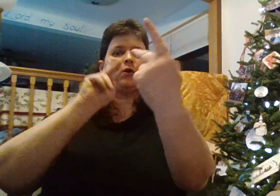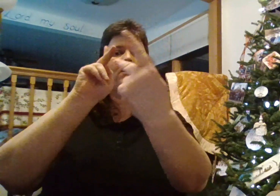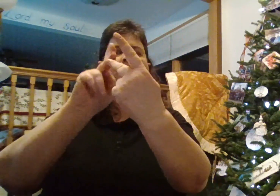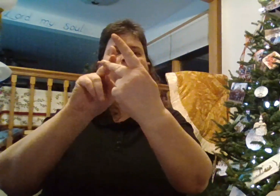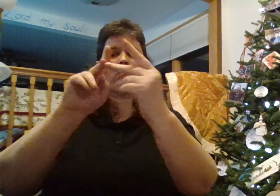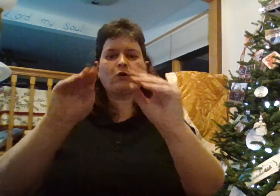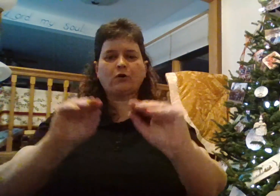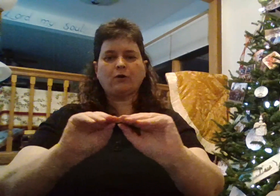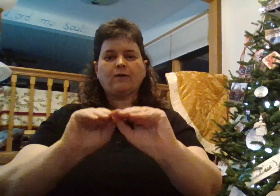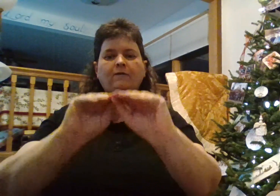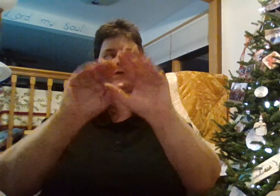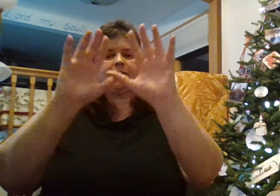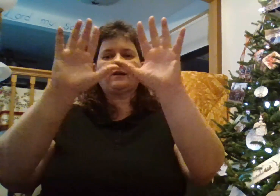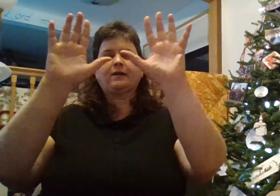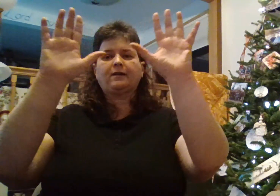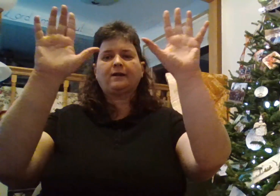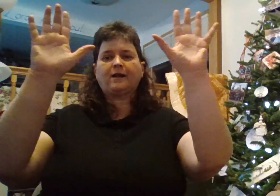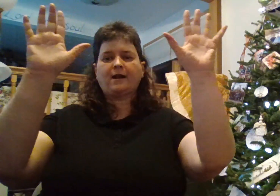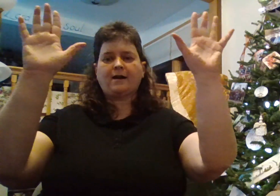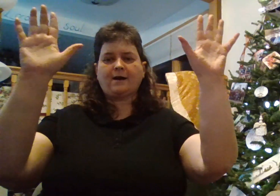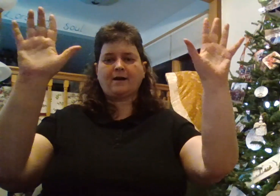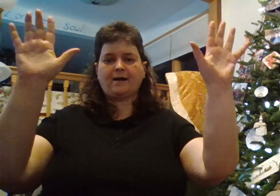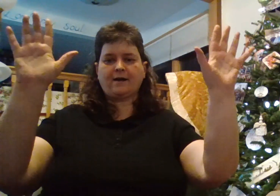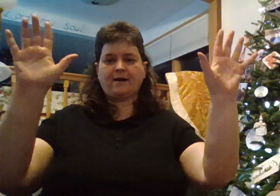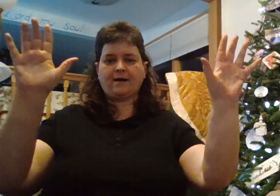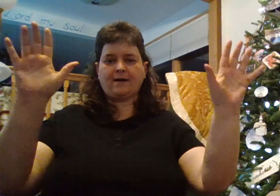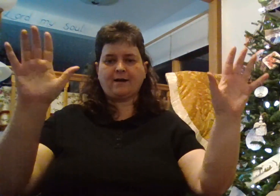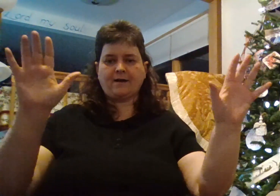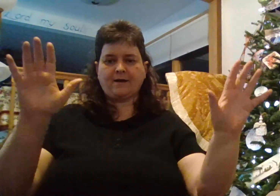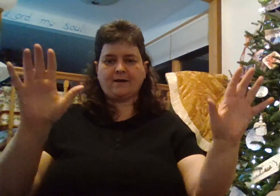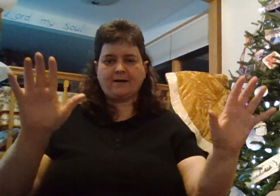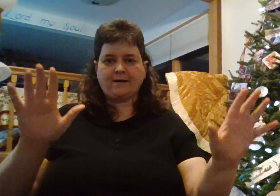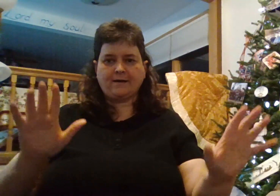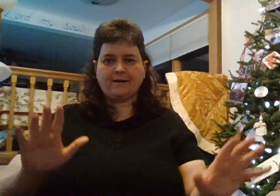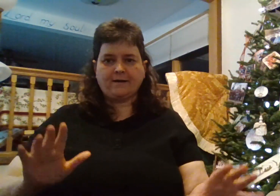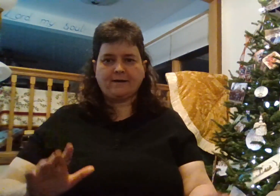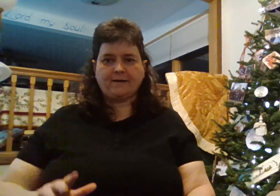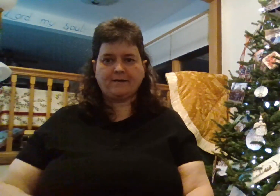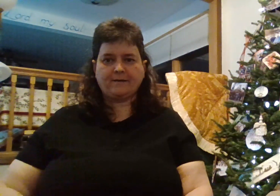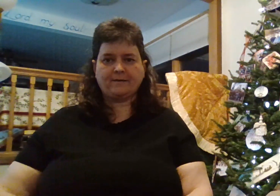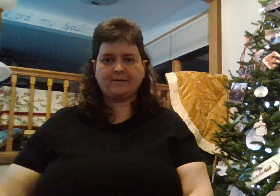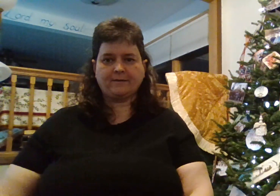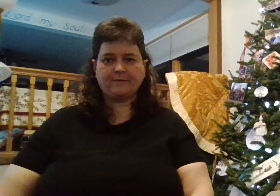guide us to thy perfect sight.